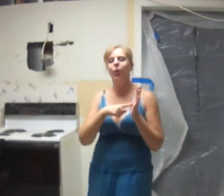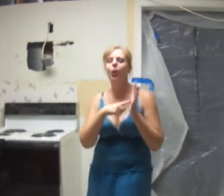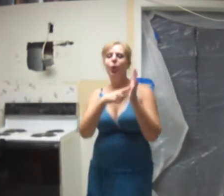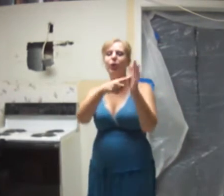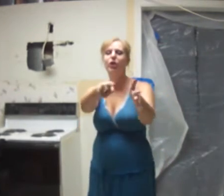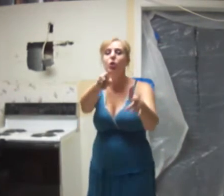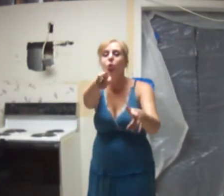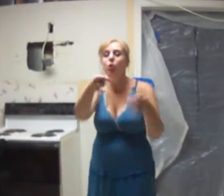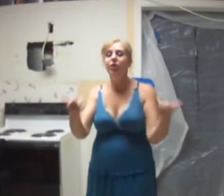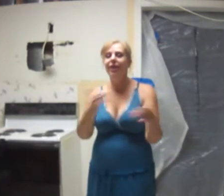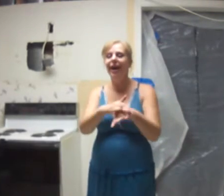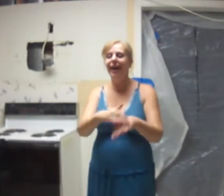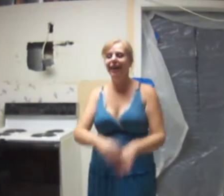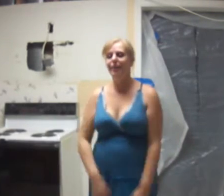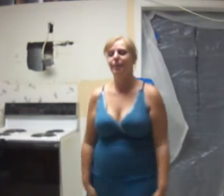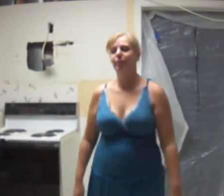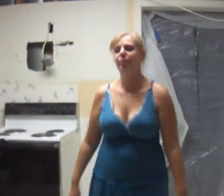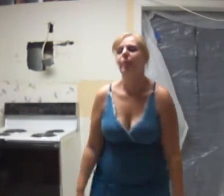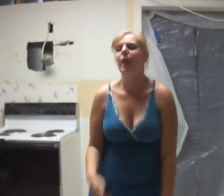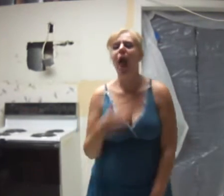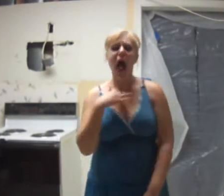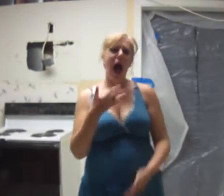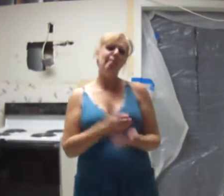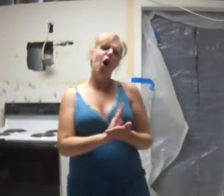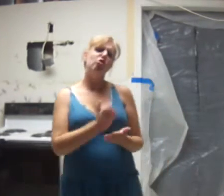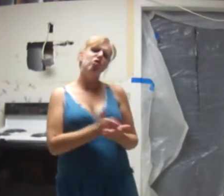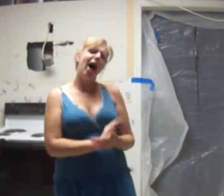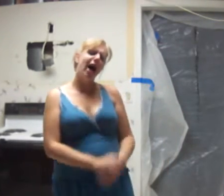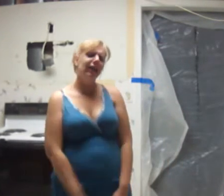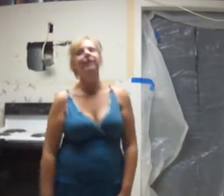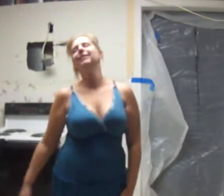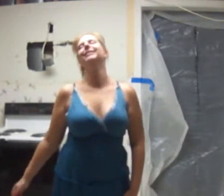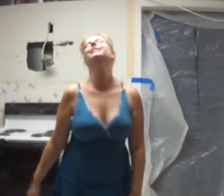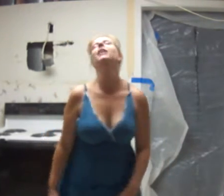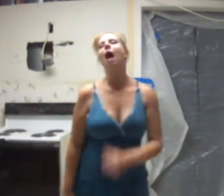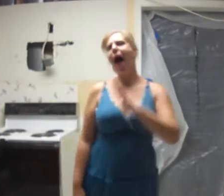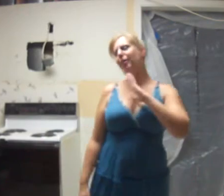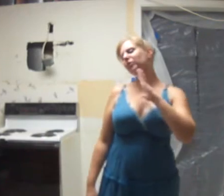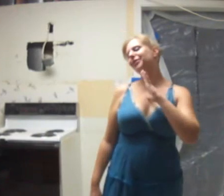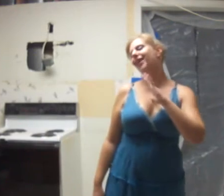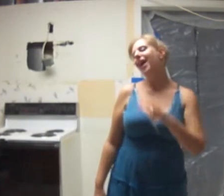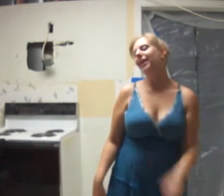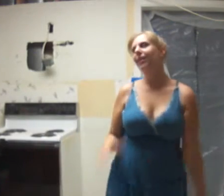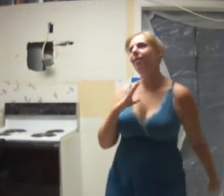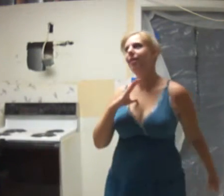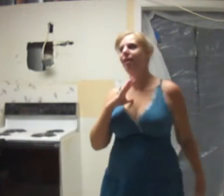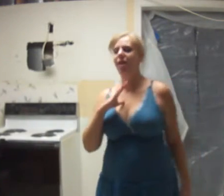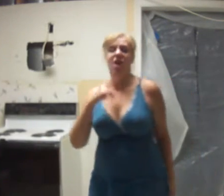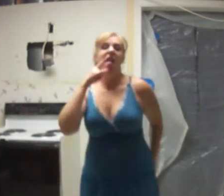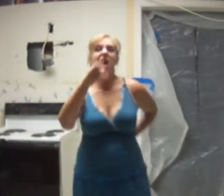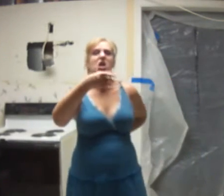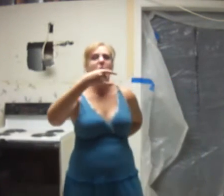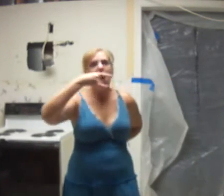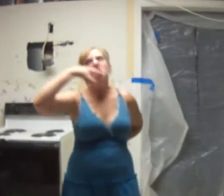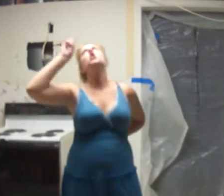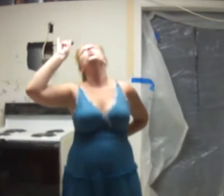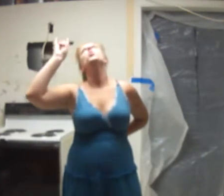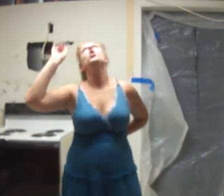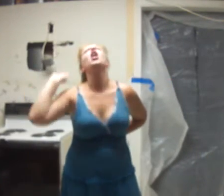you You're night, I'm all right And it's always better than you're a total